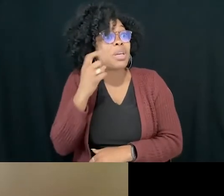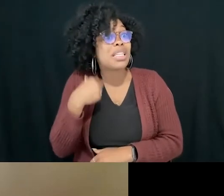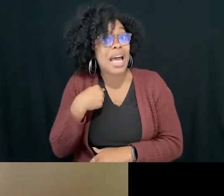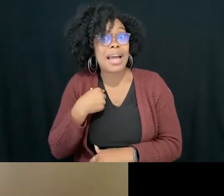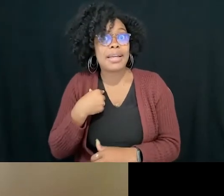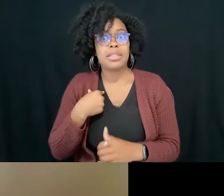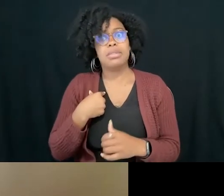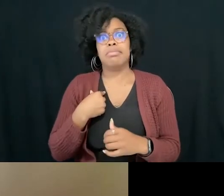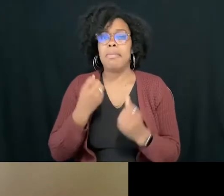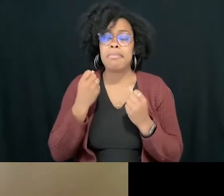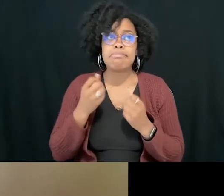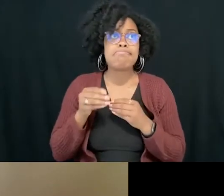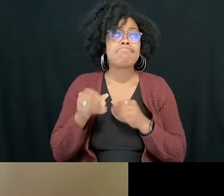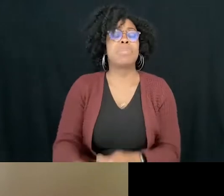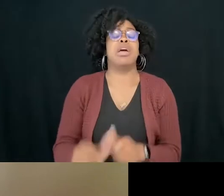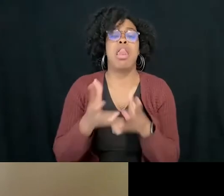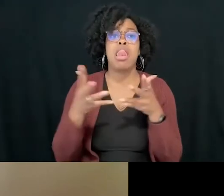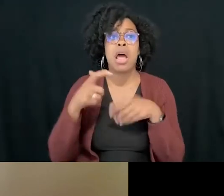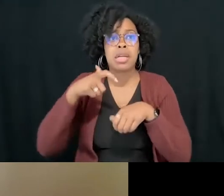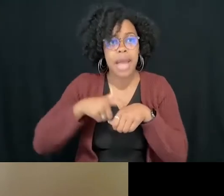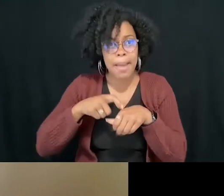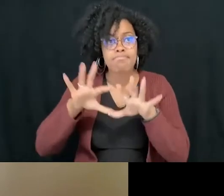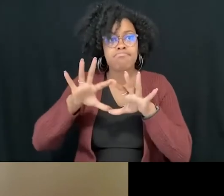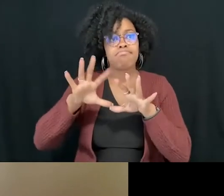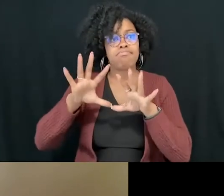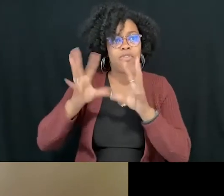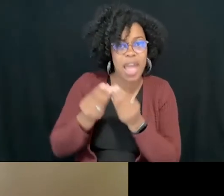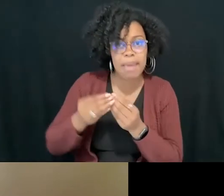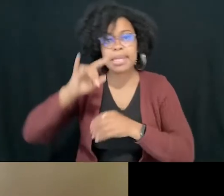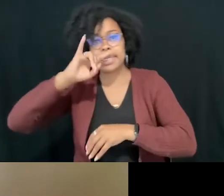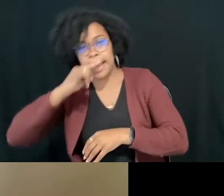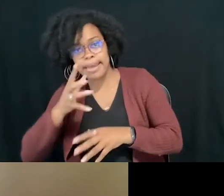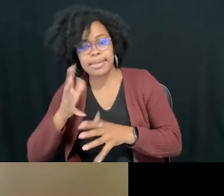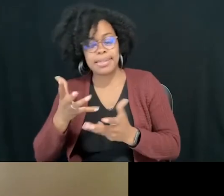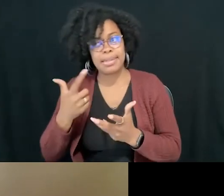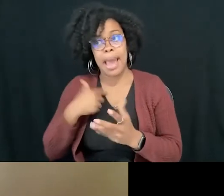and with kids, I I pay attention. So then I just I make notes all the time.